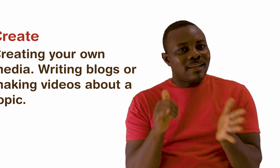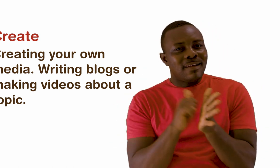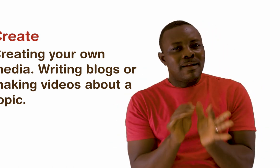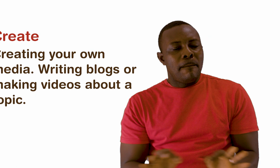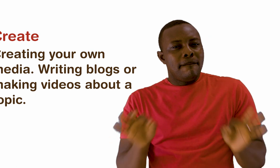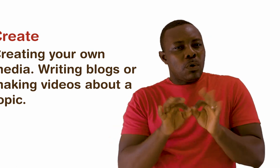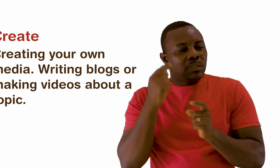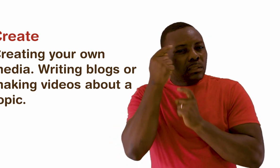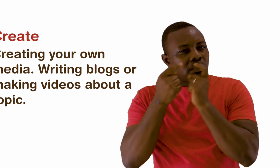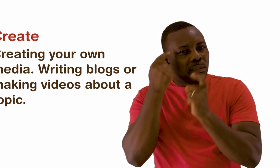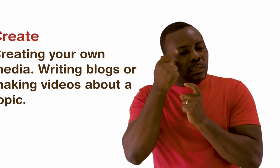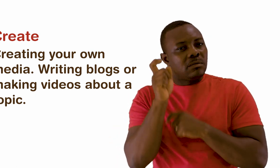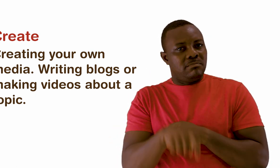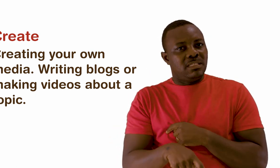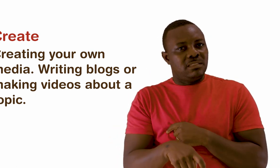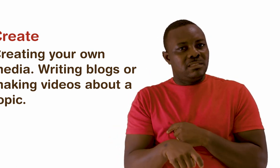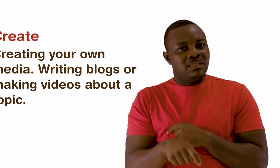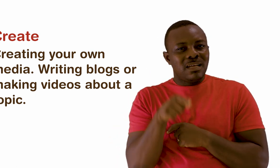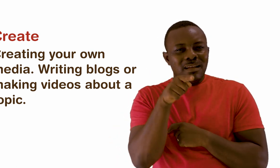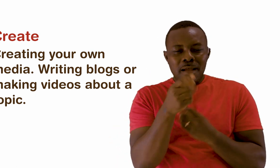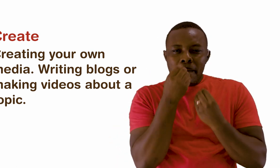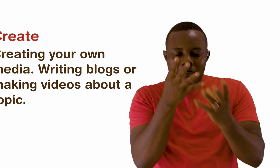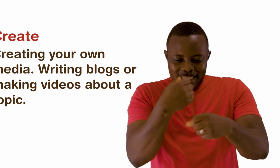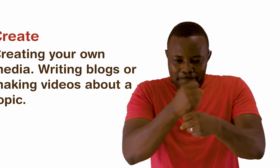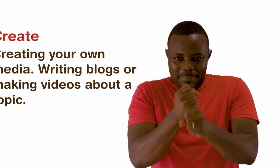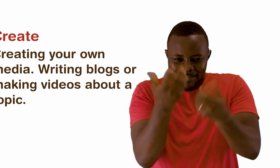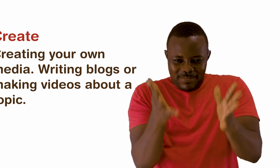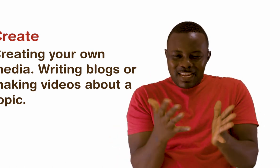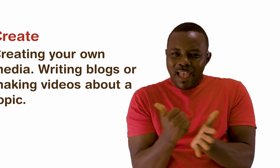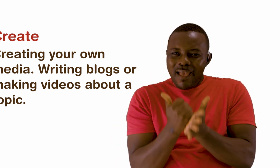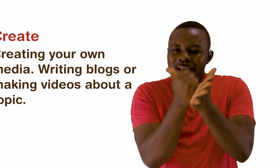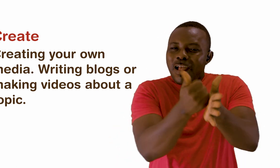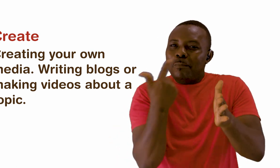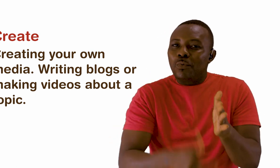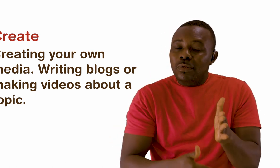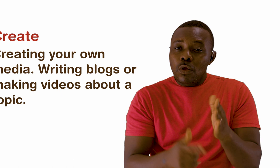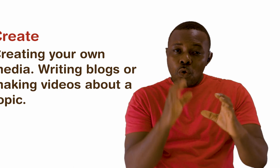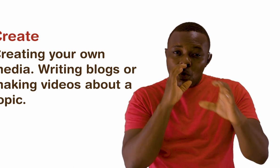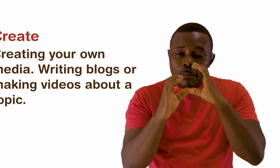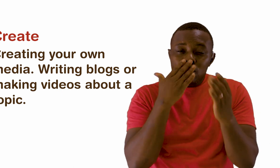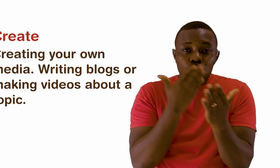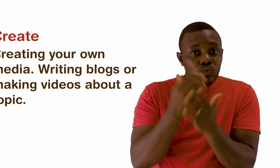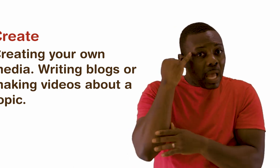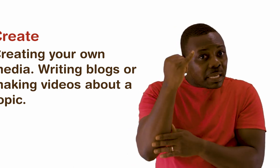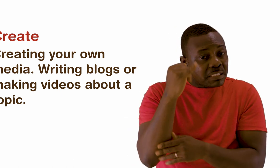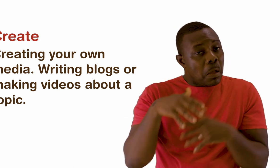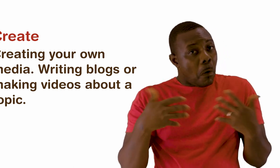These are all important things to consider. What is the purpose behind the creation of media? Are we